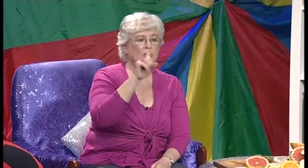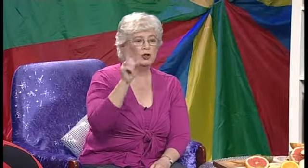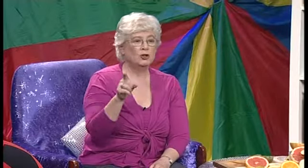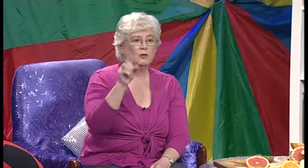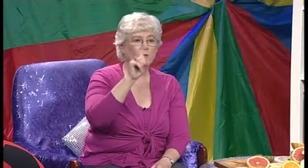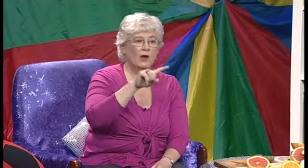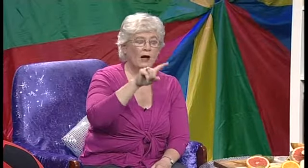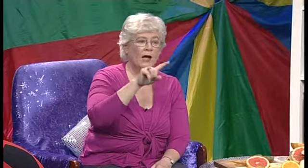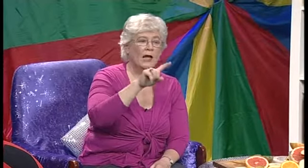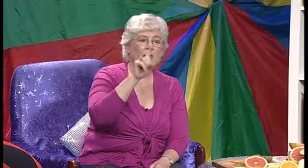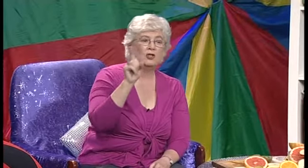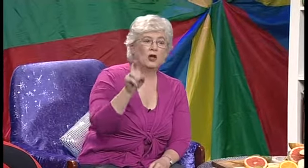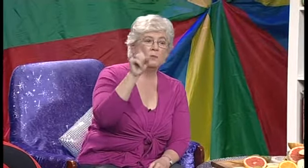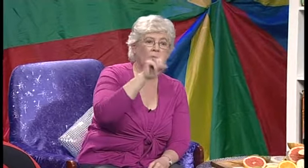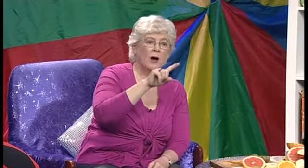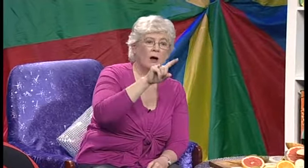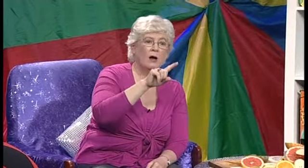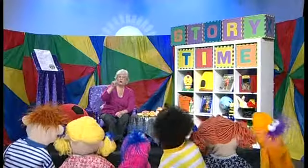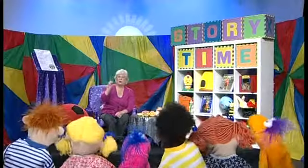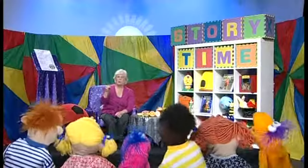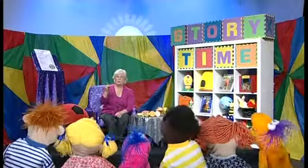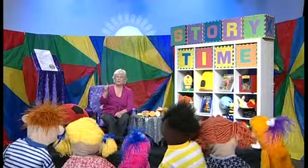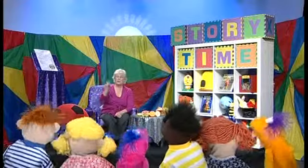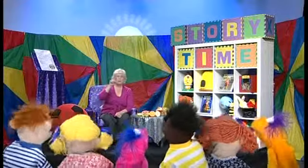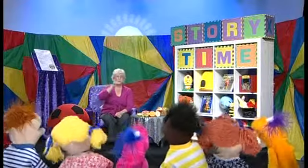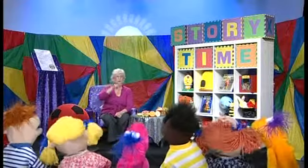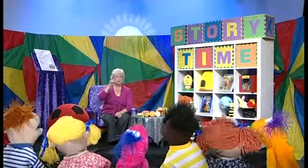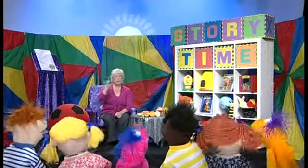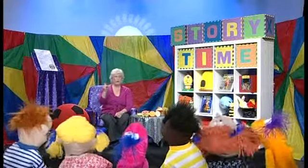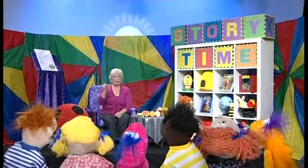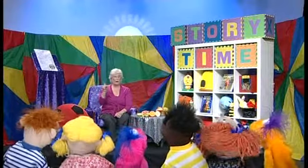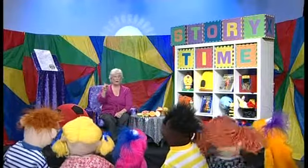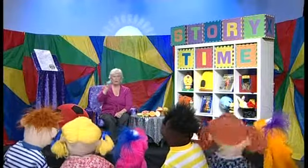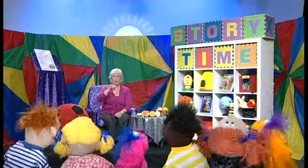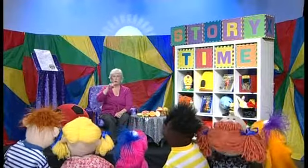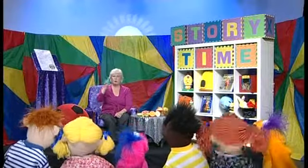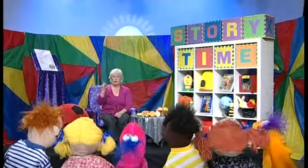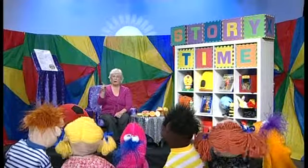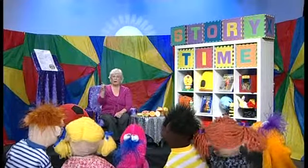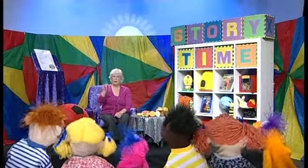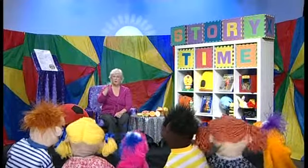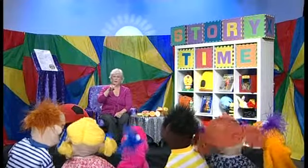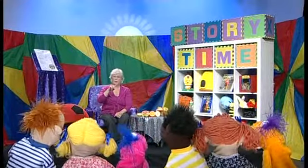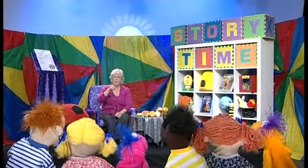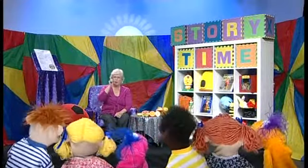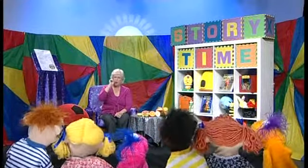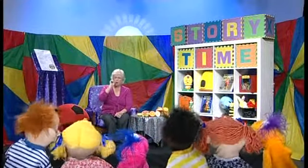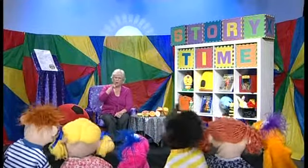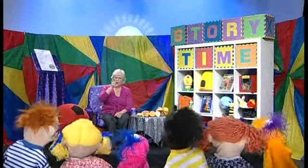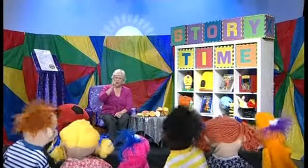Shoo Fly, don't bother me. Shoo Fly, don't bother me. I